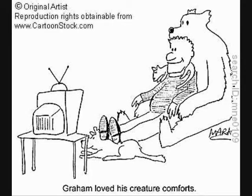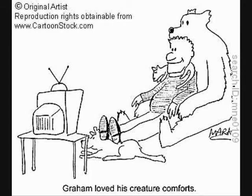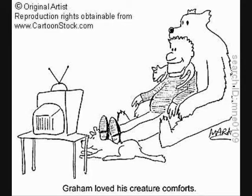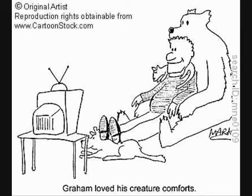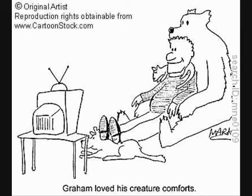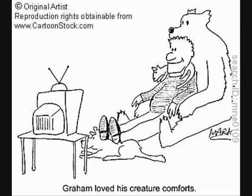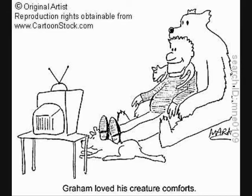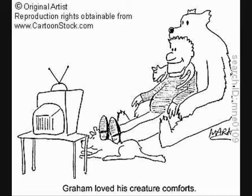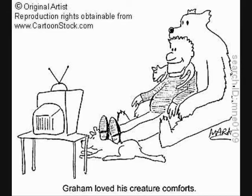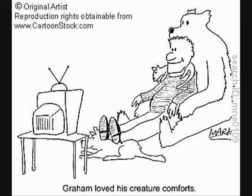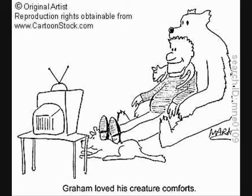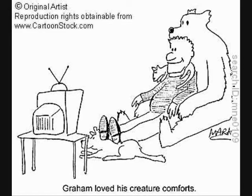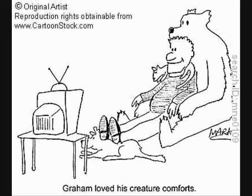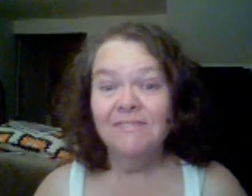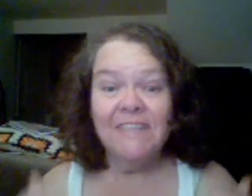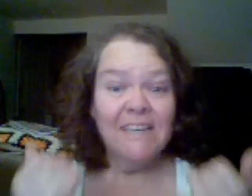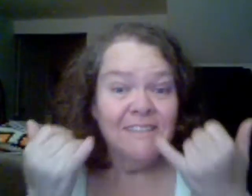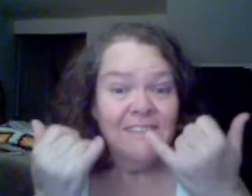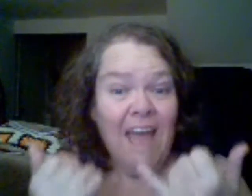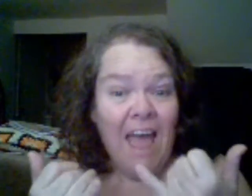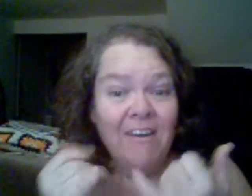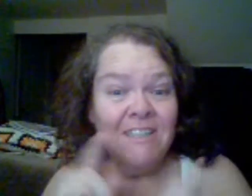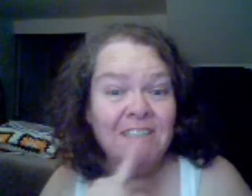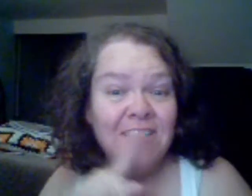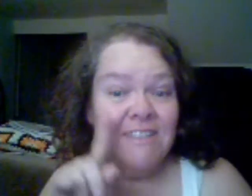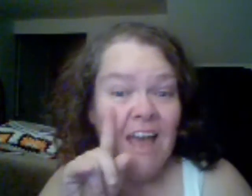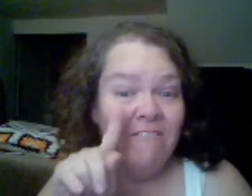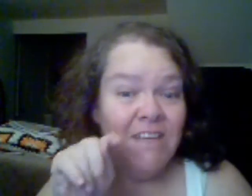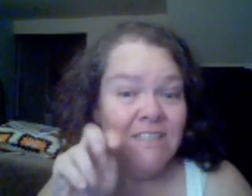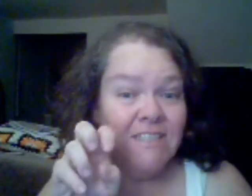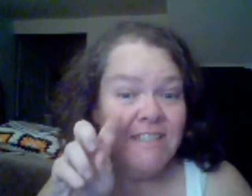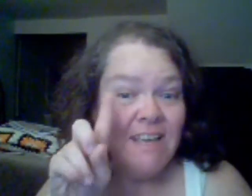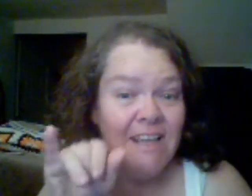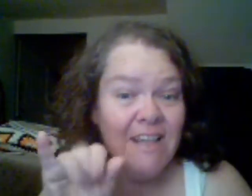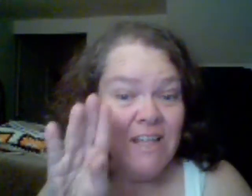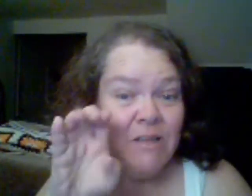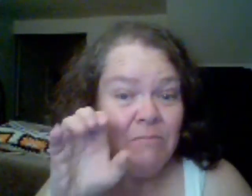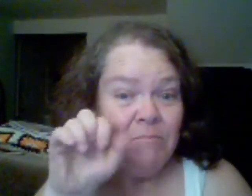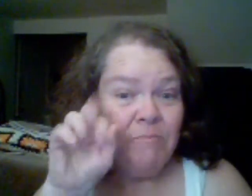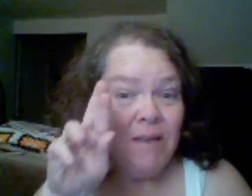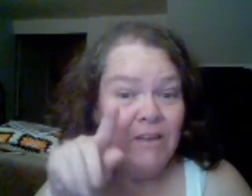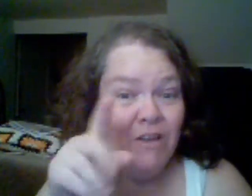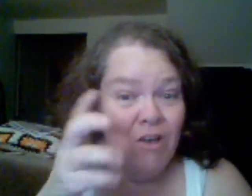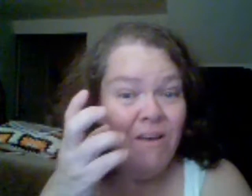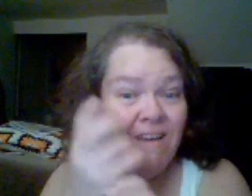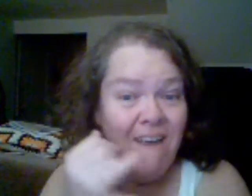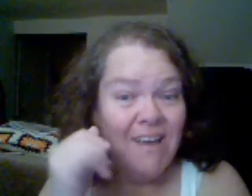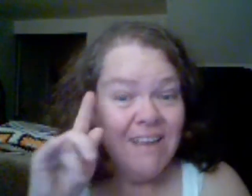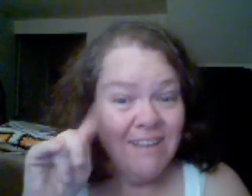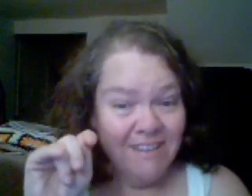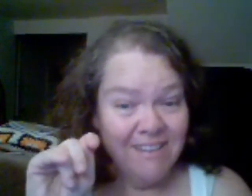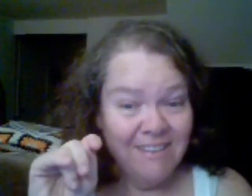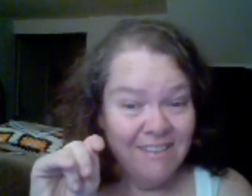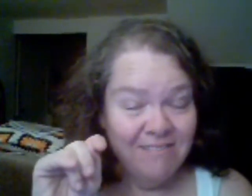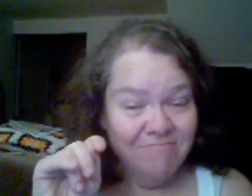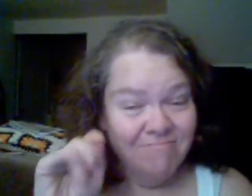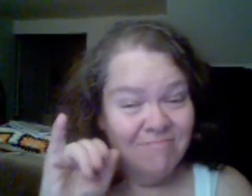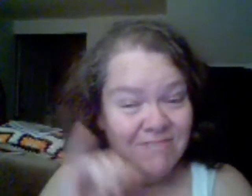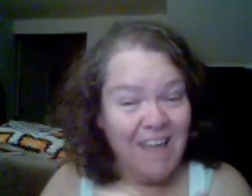I just see person. Luxurious Satin Robe. The Fast-Dry Hair Wrap. That's right. spot, pulmonary robe and hair wrapping